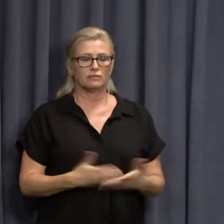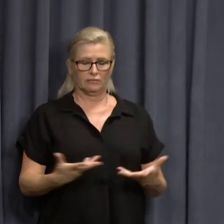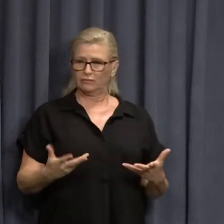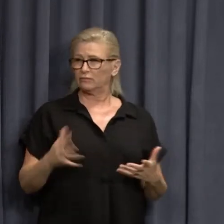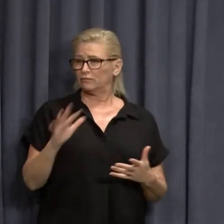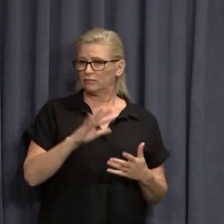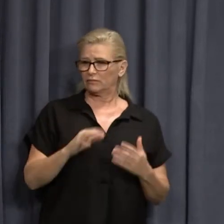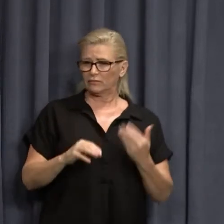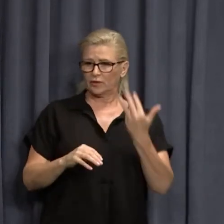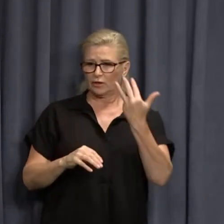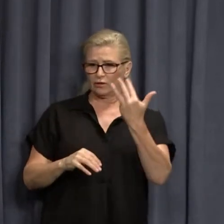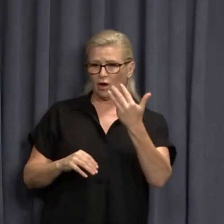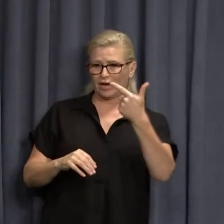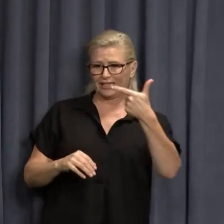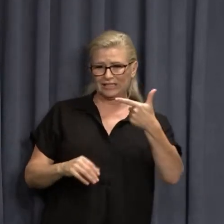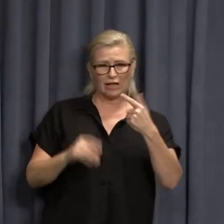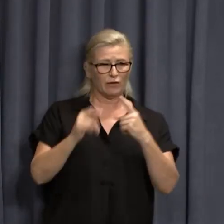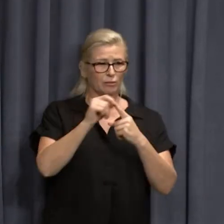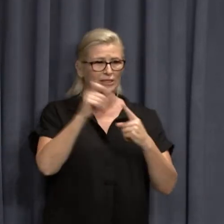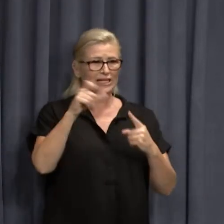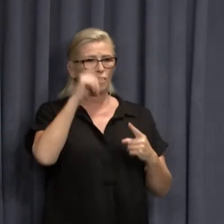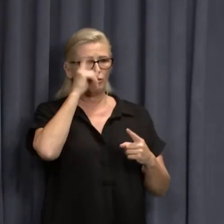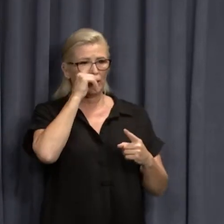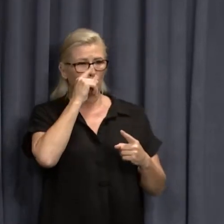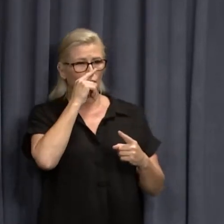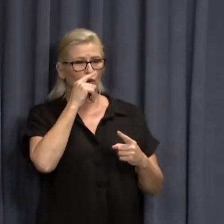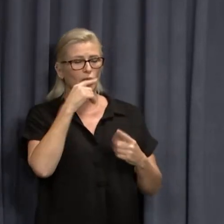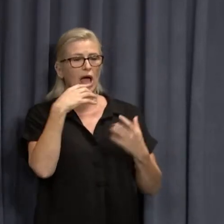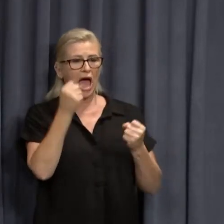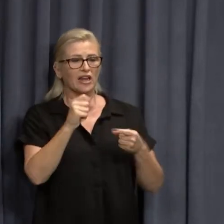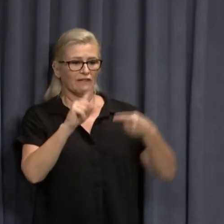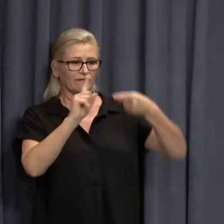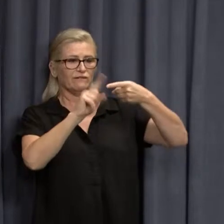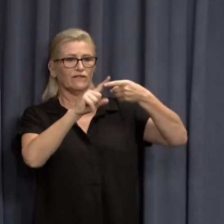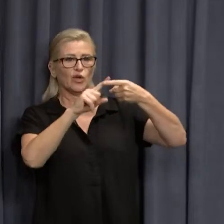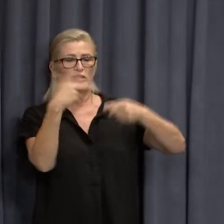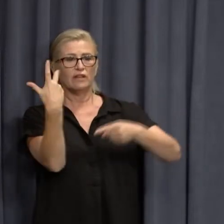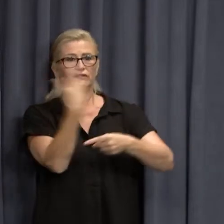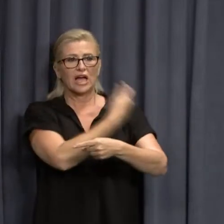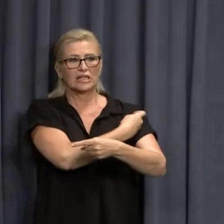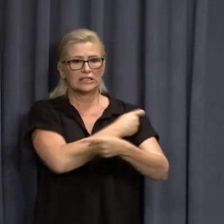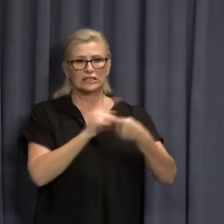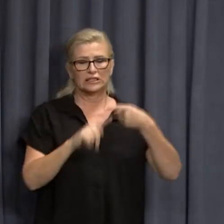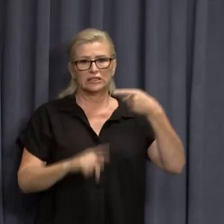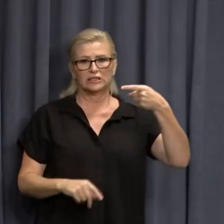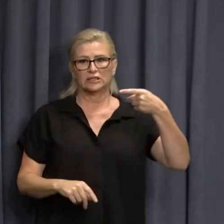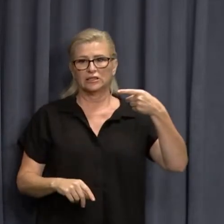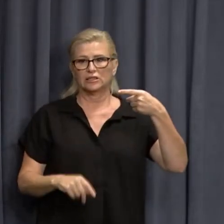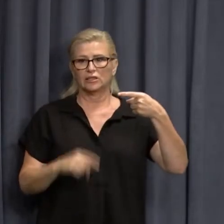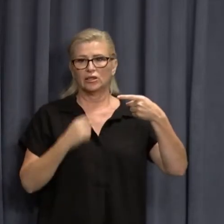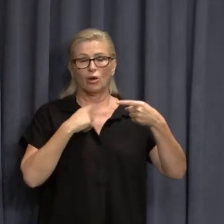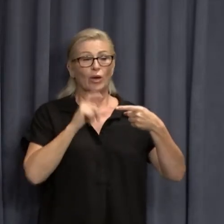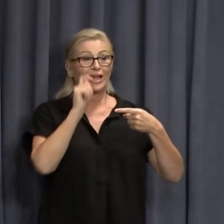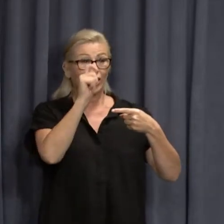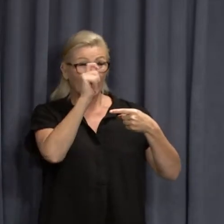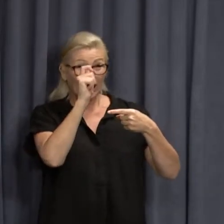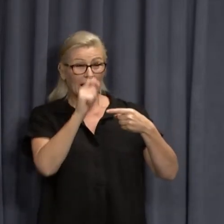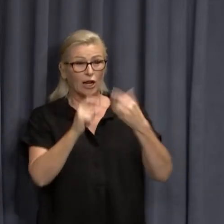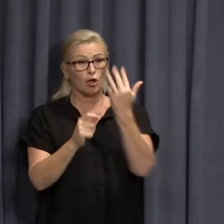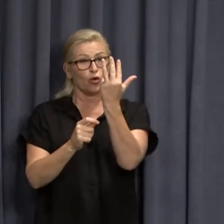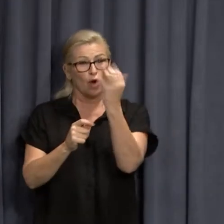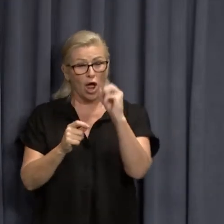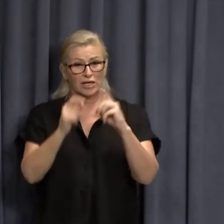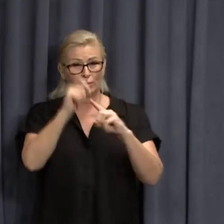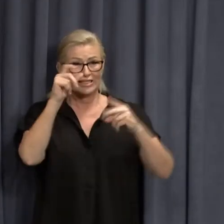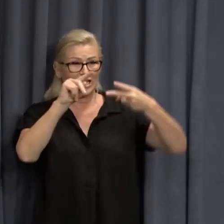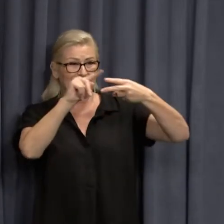it? 97% of people or thereabouts have had their first dose. We're nearly at 90% double dose. So